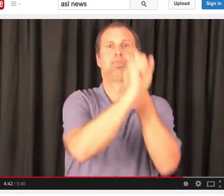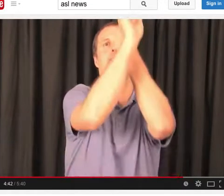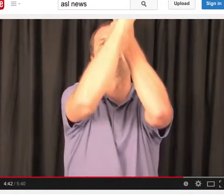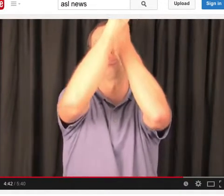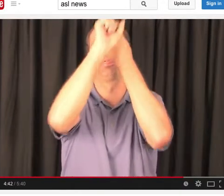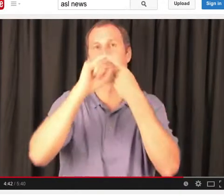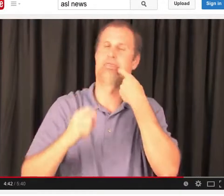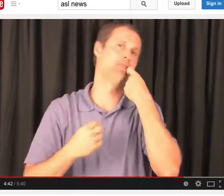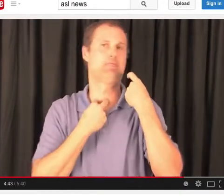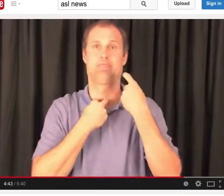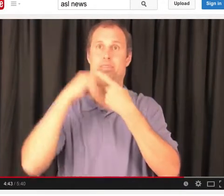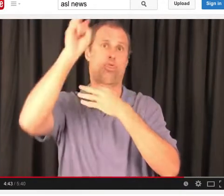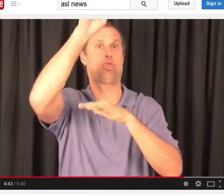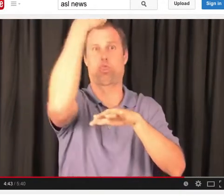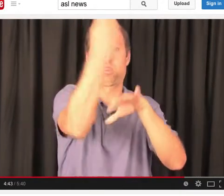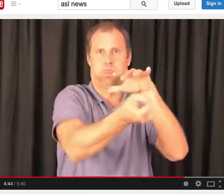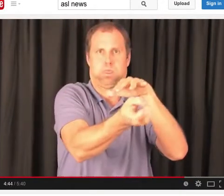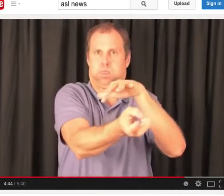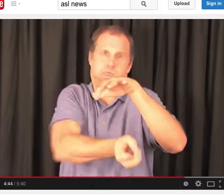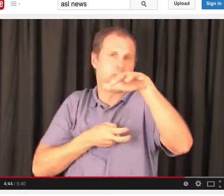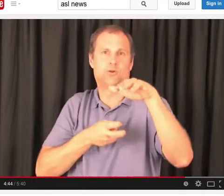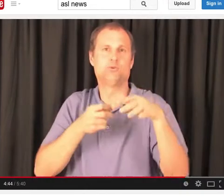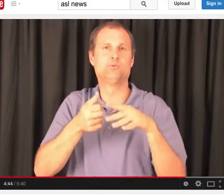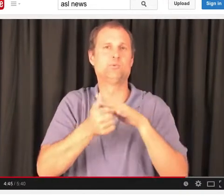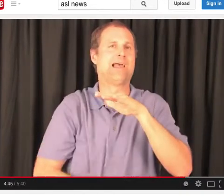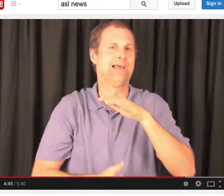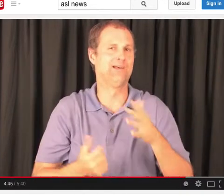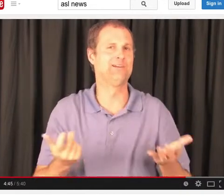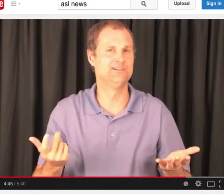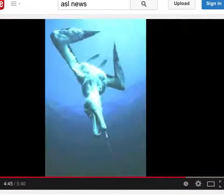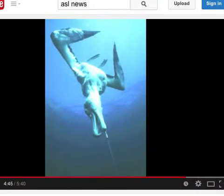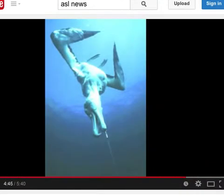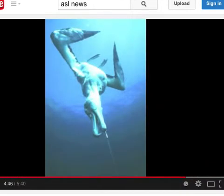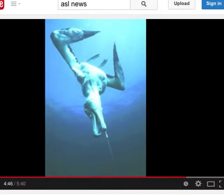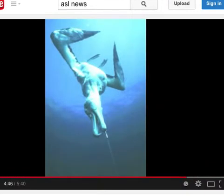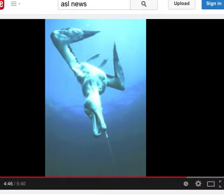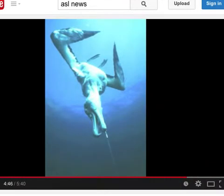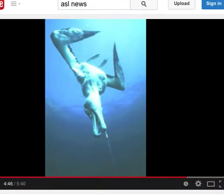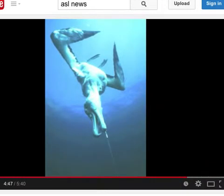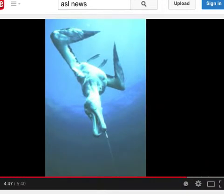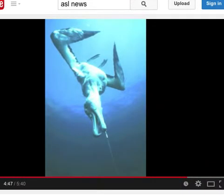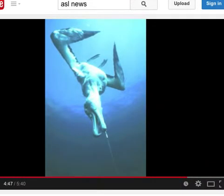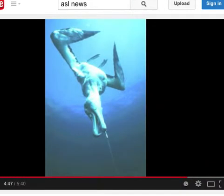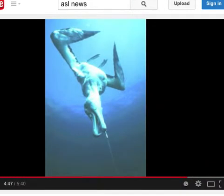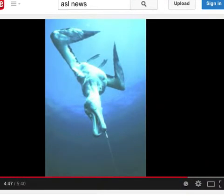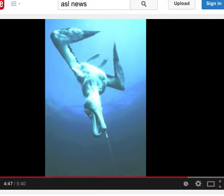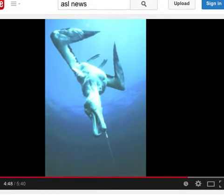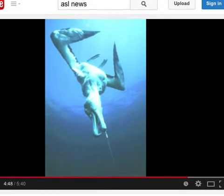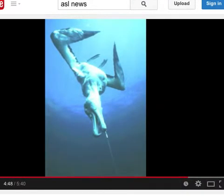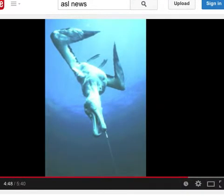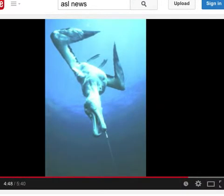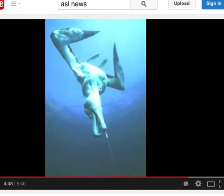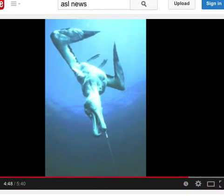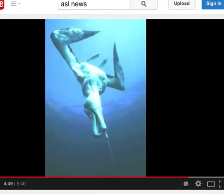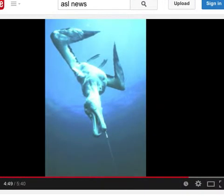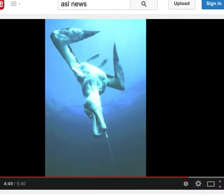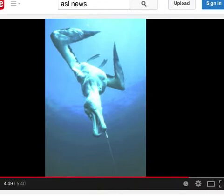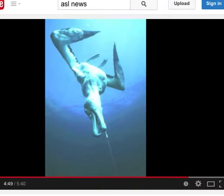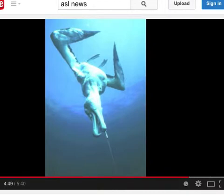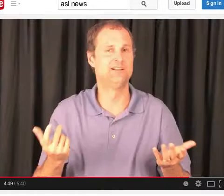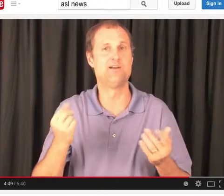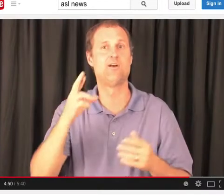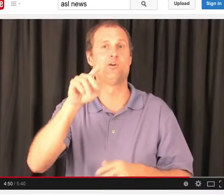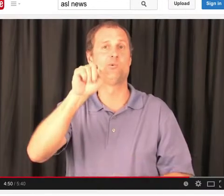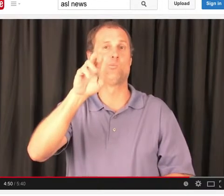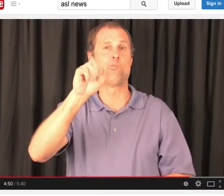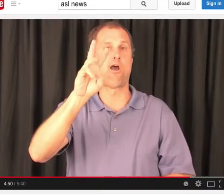Often a fisherman, when it catches a fish and it reels it in, an albatross will pluck it but get caught or hooked on the